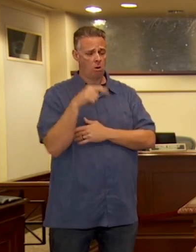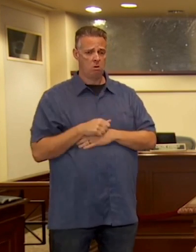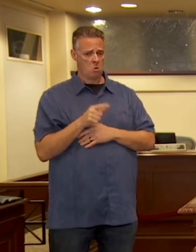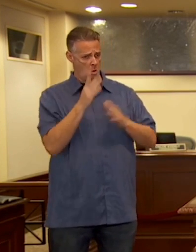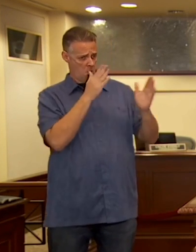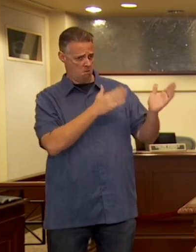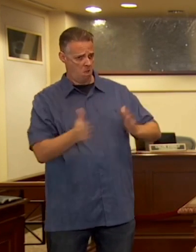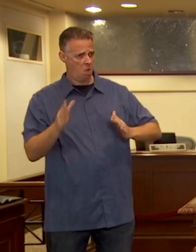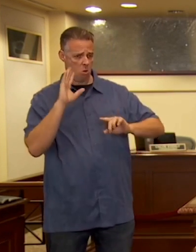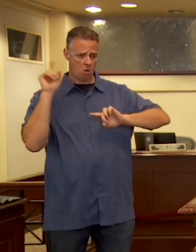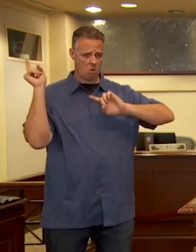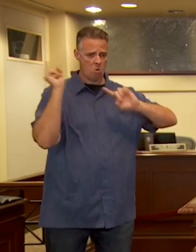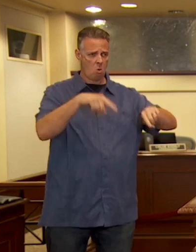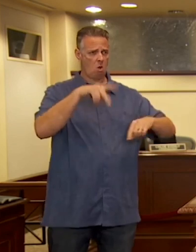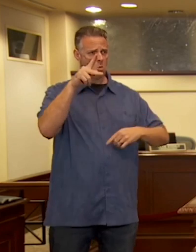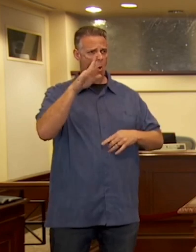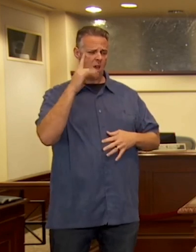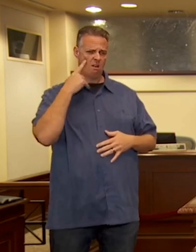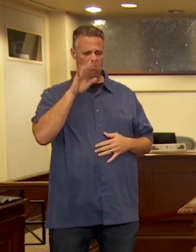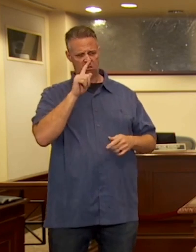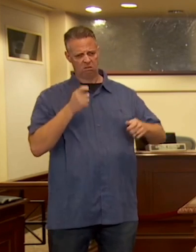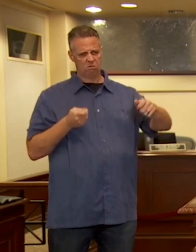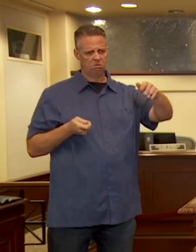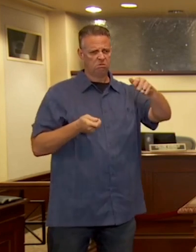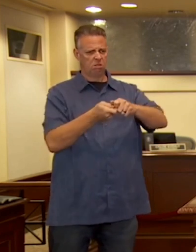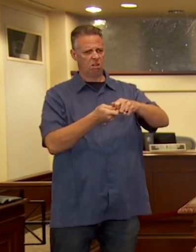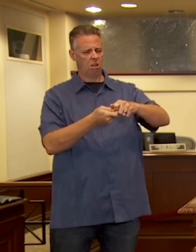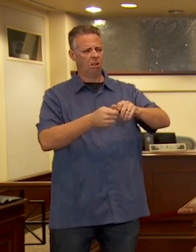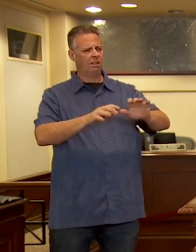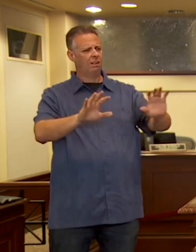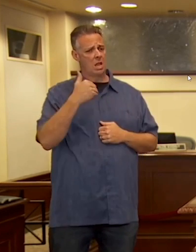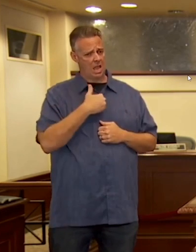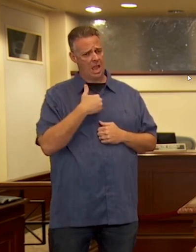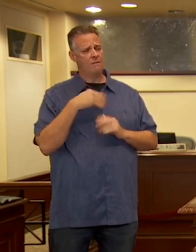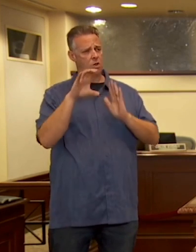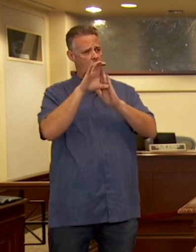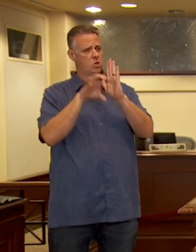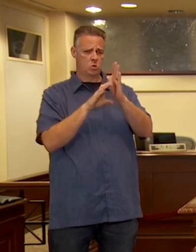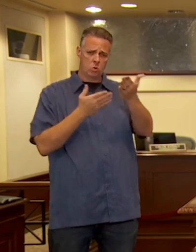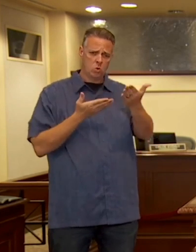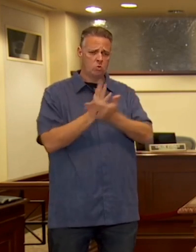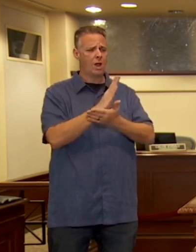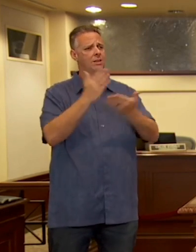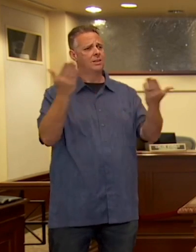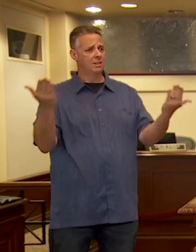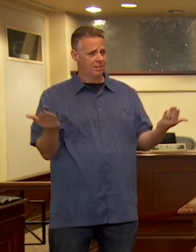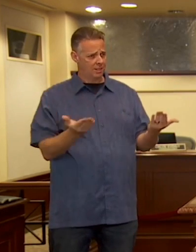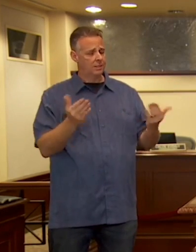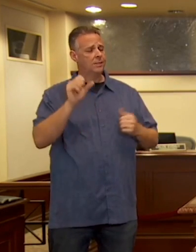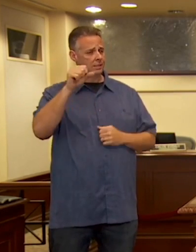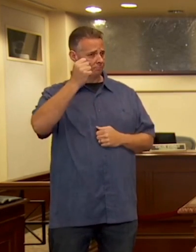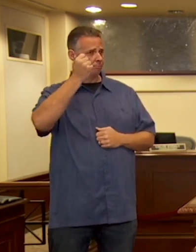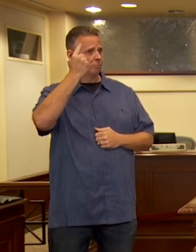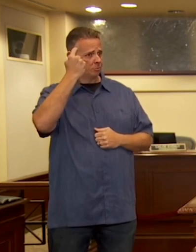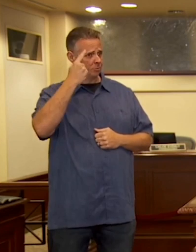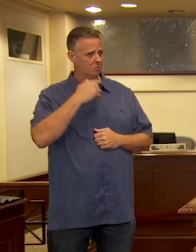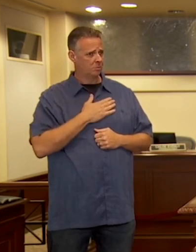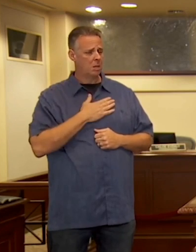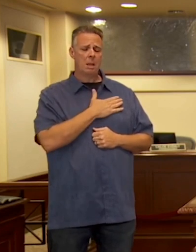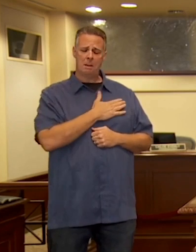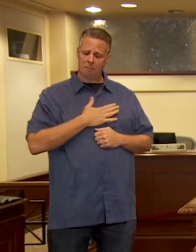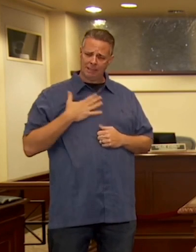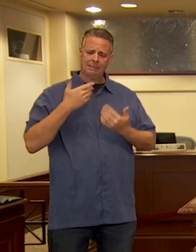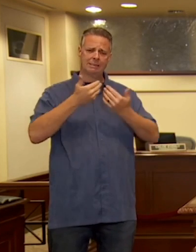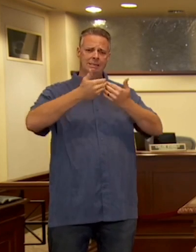ever paid a price. None of the Democrats are in the media paid a price for spewing those lies. The fact that this is all happening in Democrat-run cities